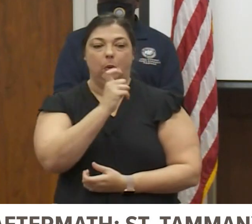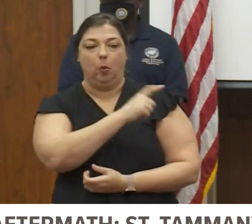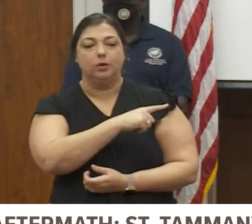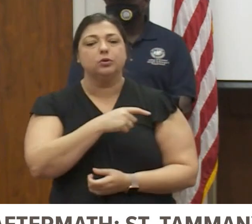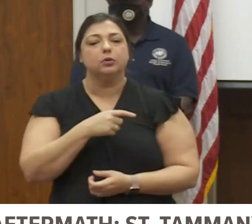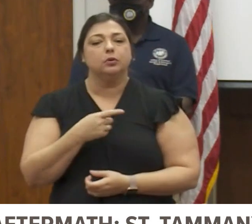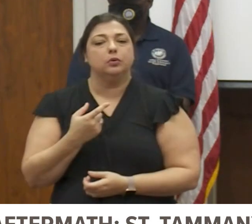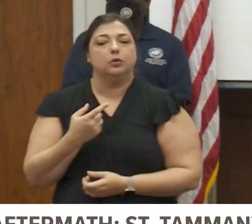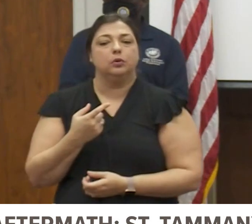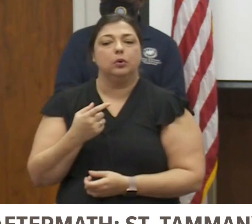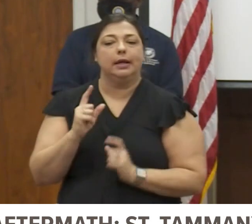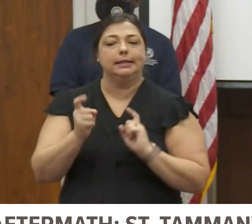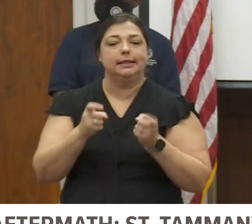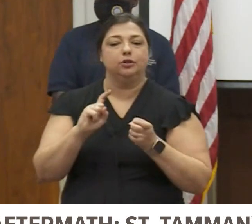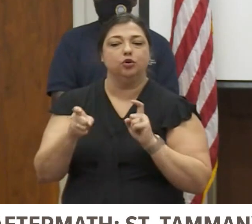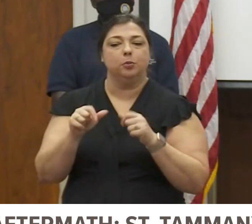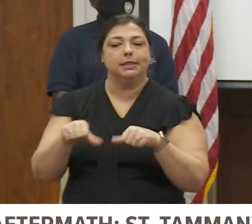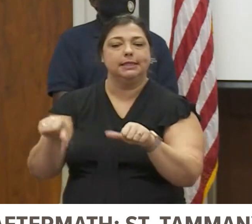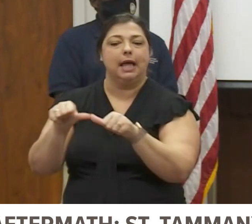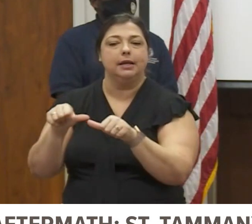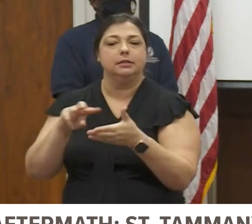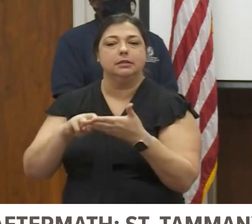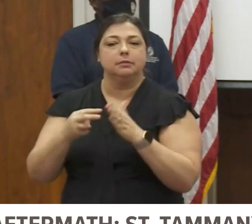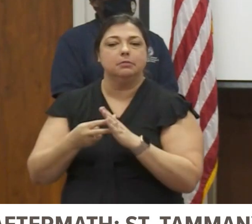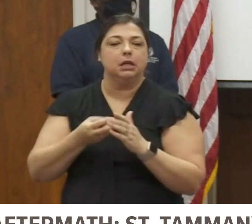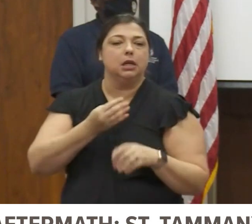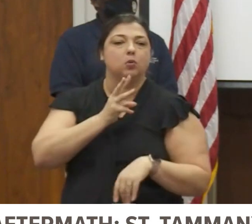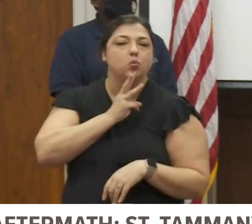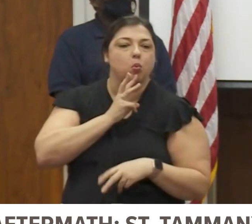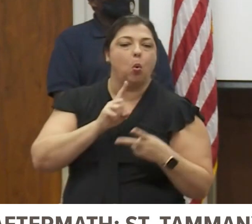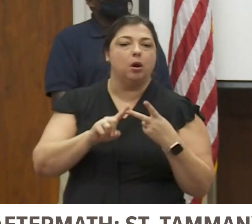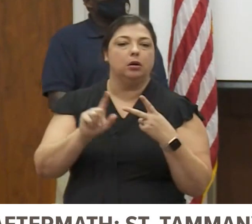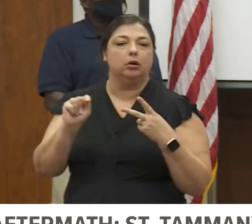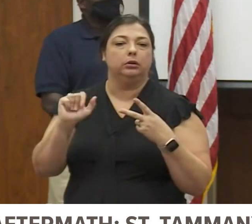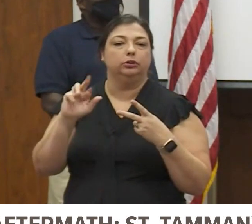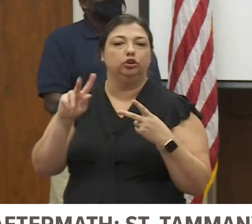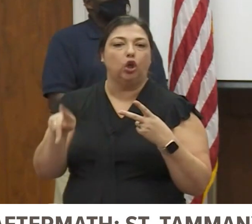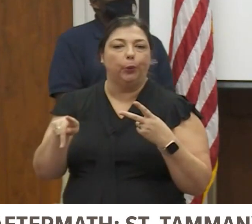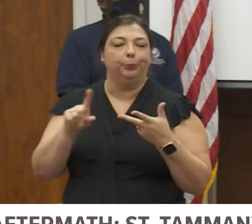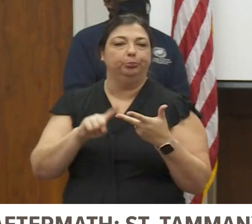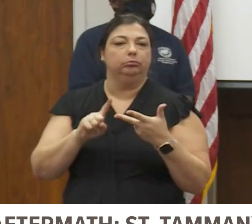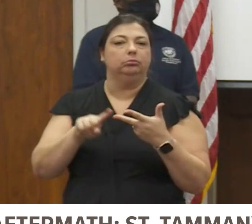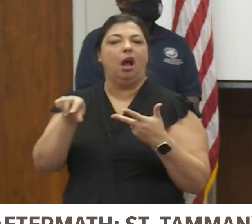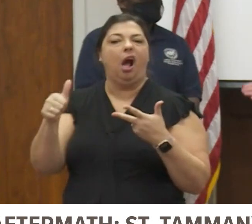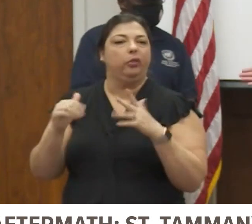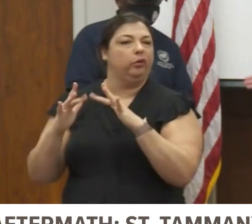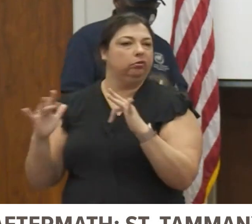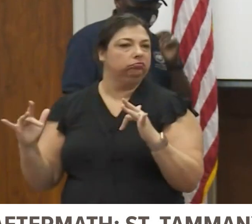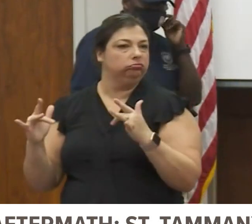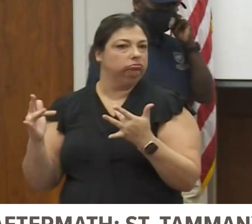What's the word on distribution sites when it comes to water, tarps, ice, other necessities?